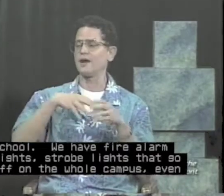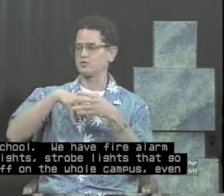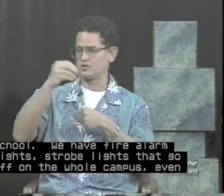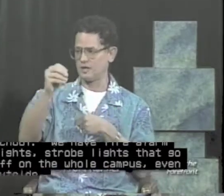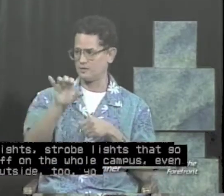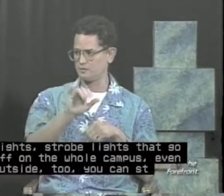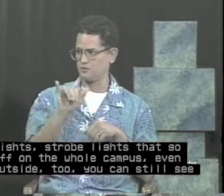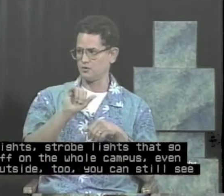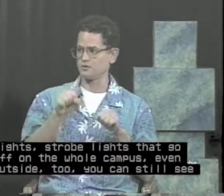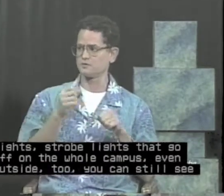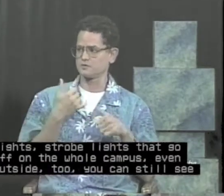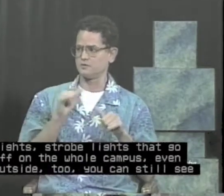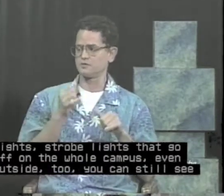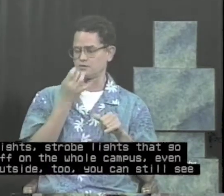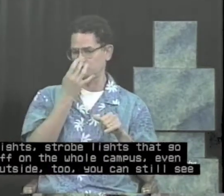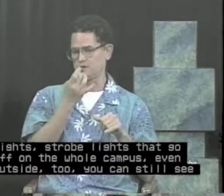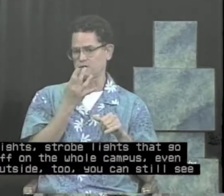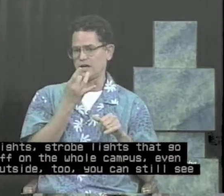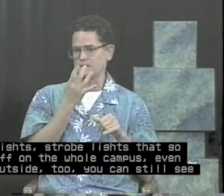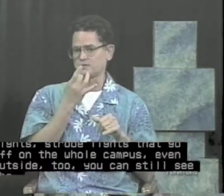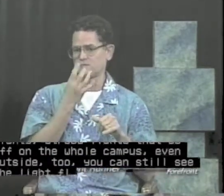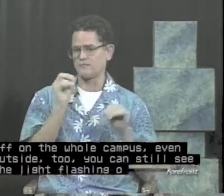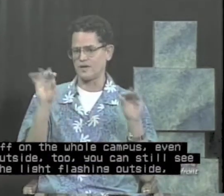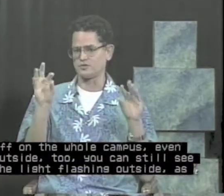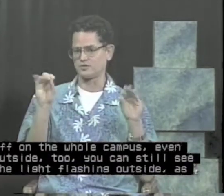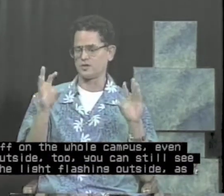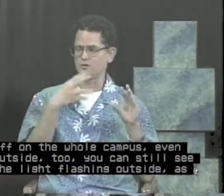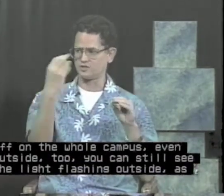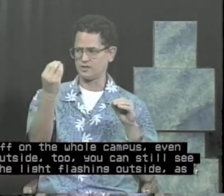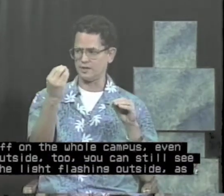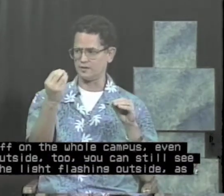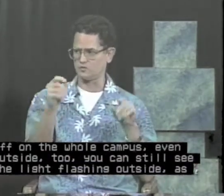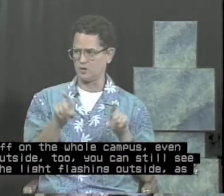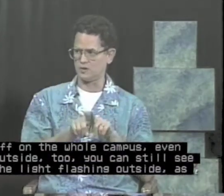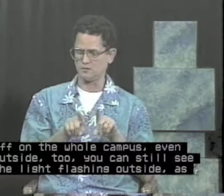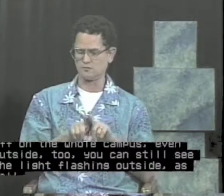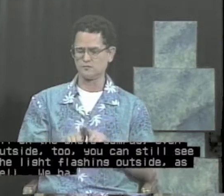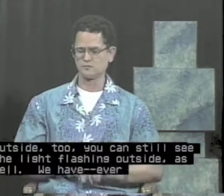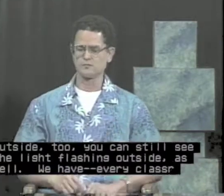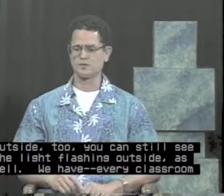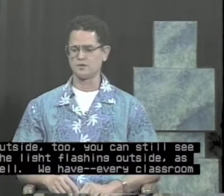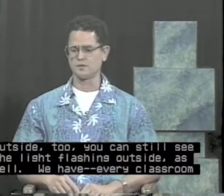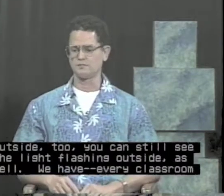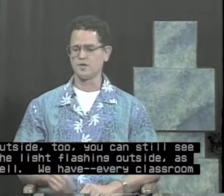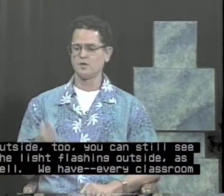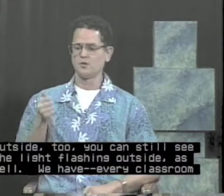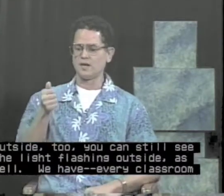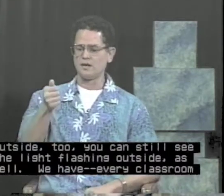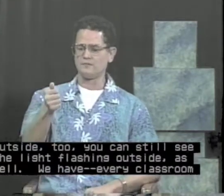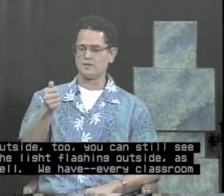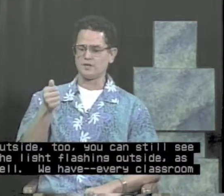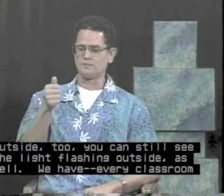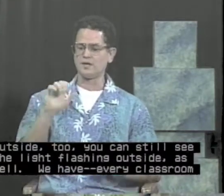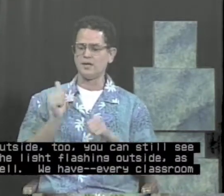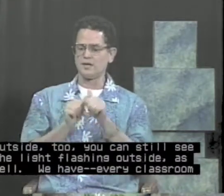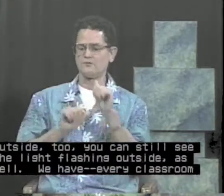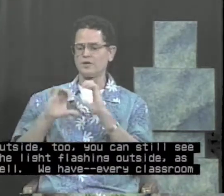outside, too. You can still see the lights flashing outside as well. We have every